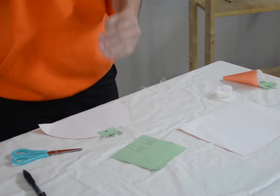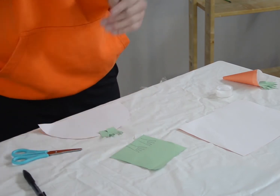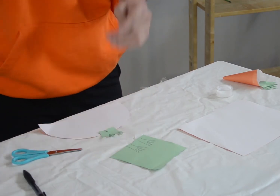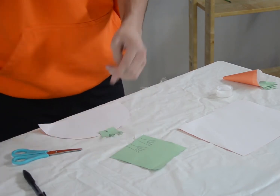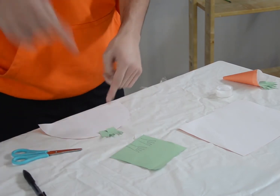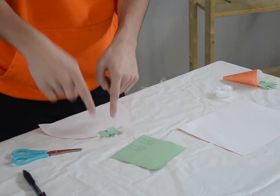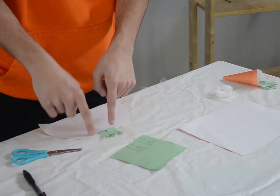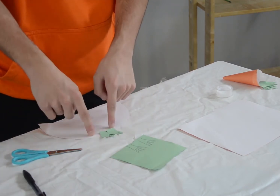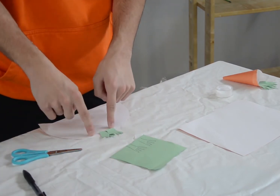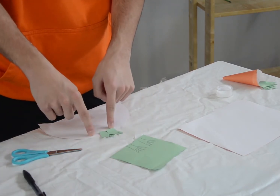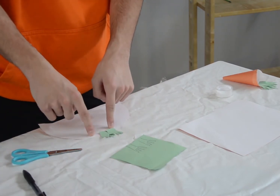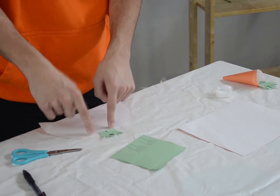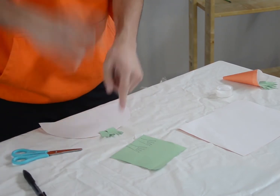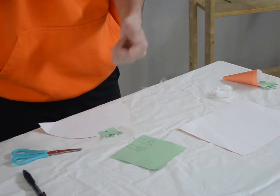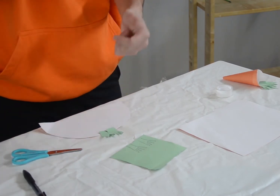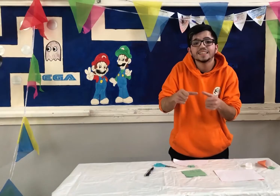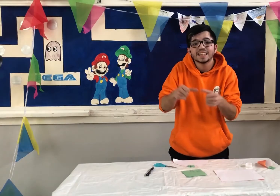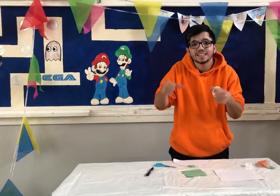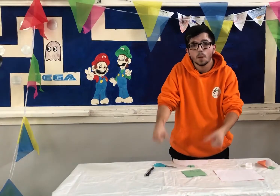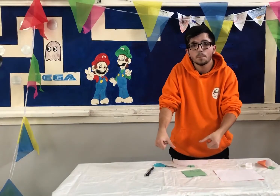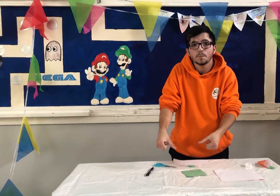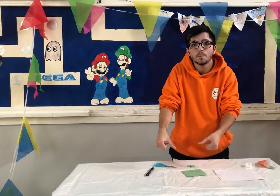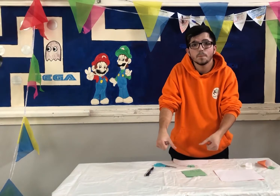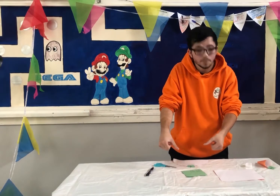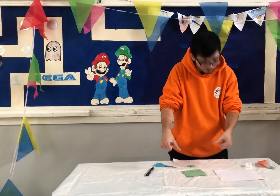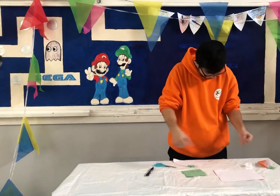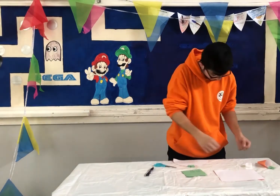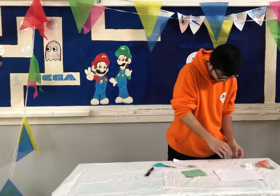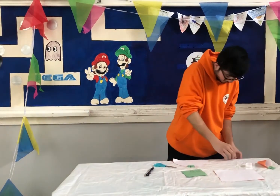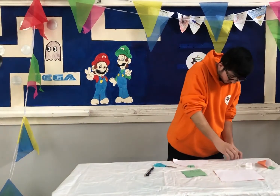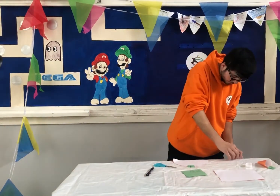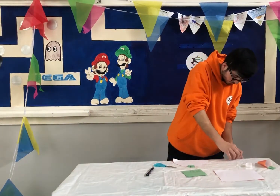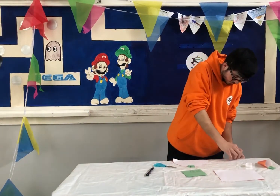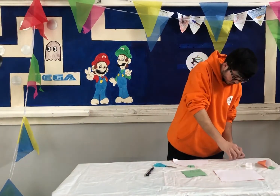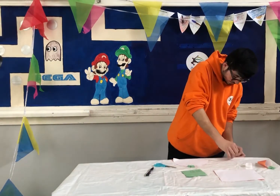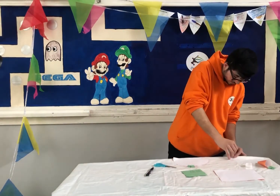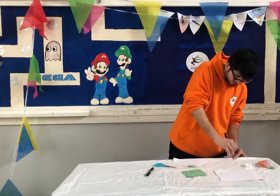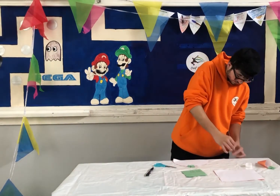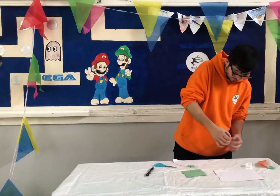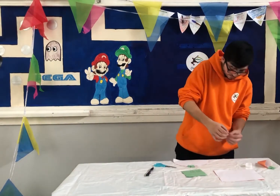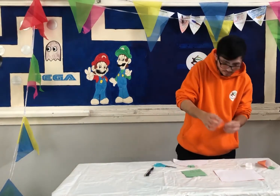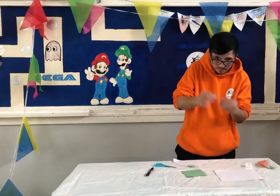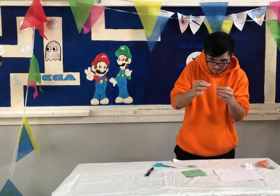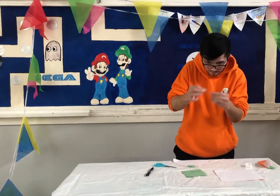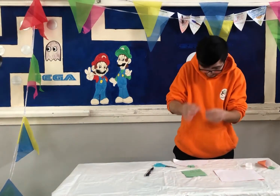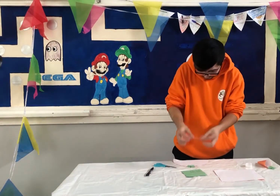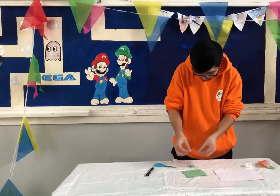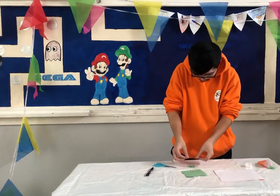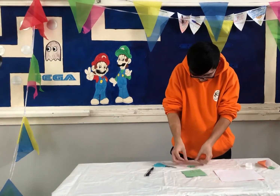together at the top of the semi-circle. We then stick them down with a little bit of sellotape, just like so.